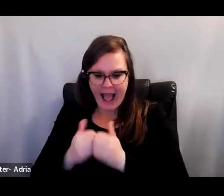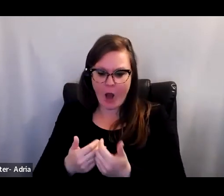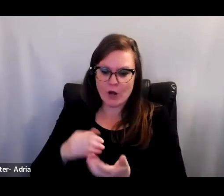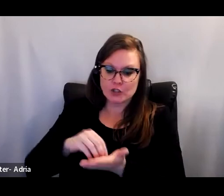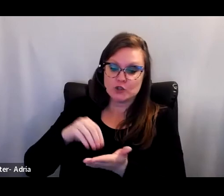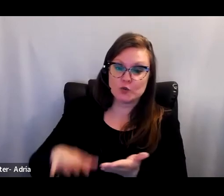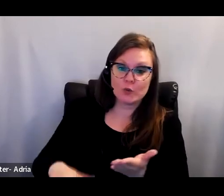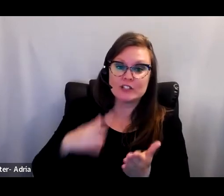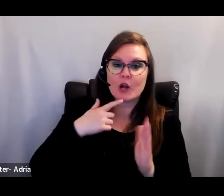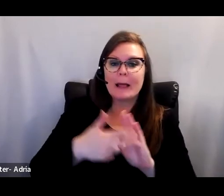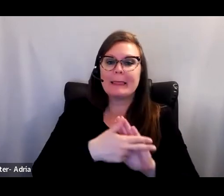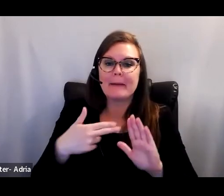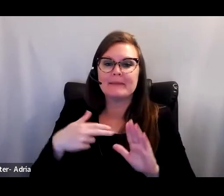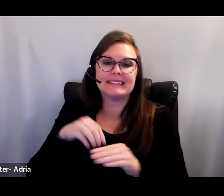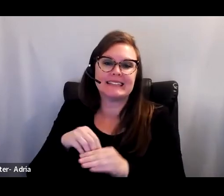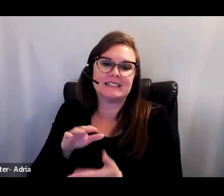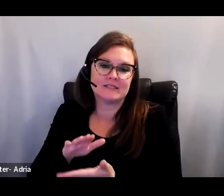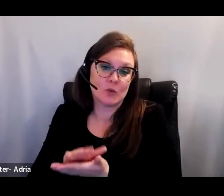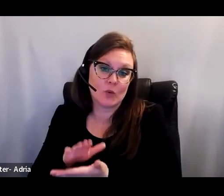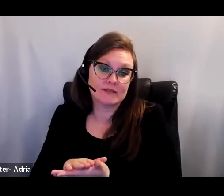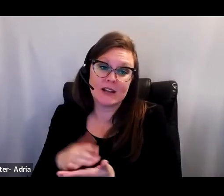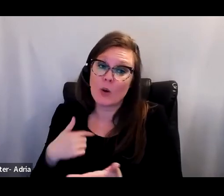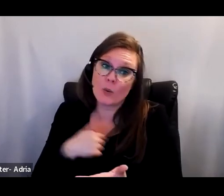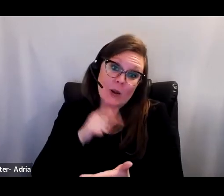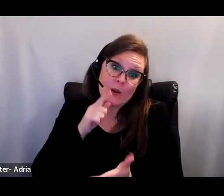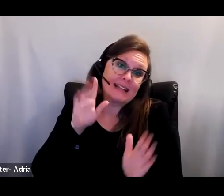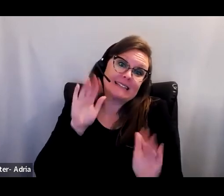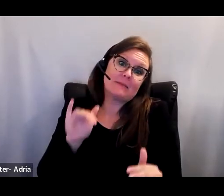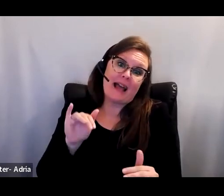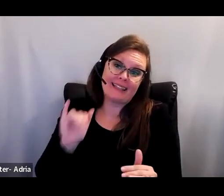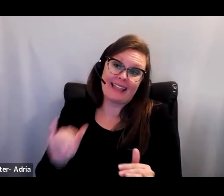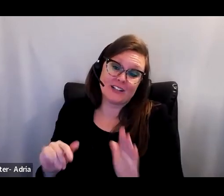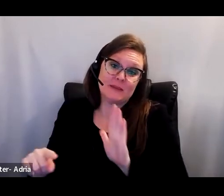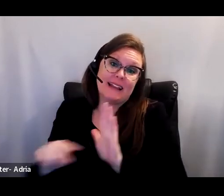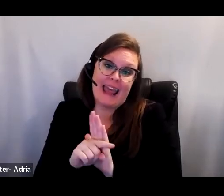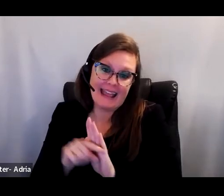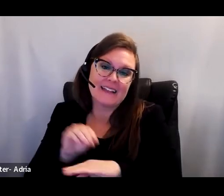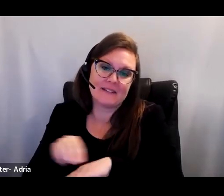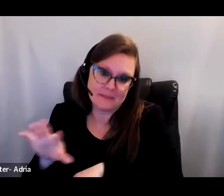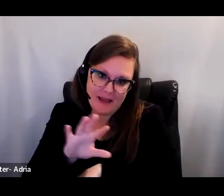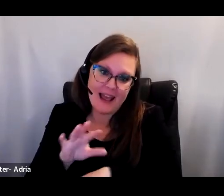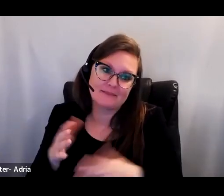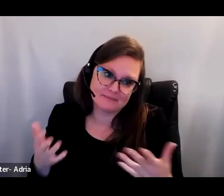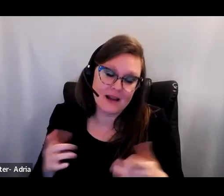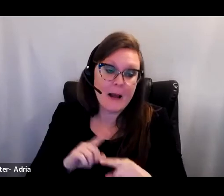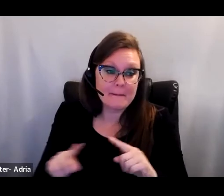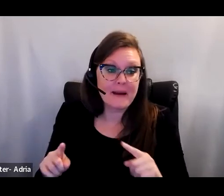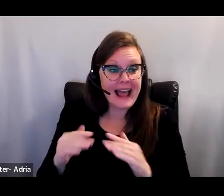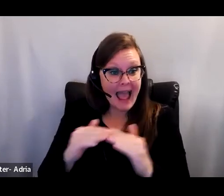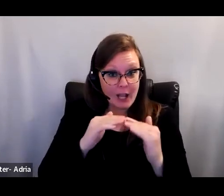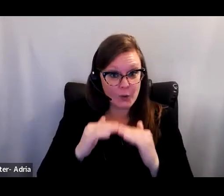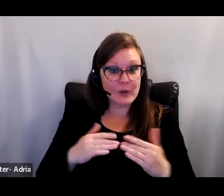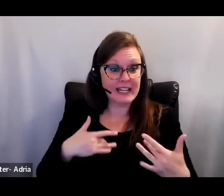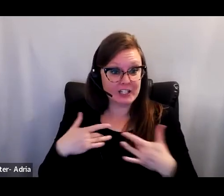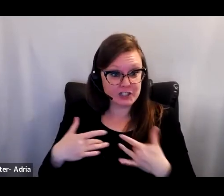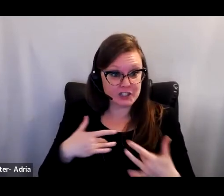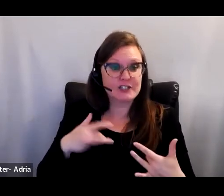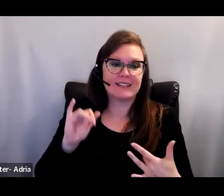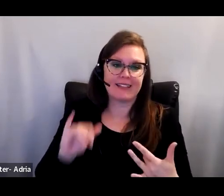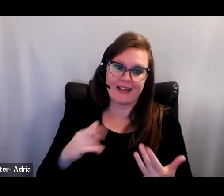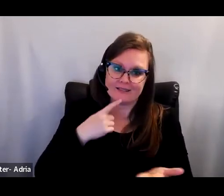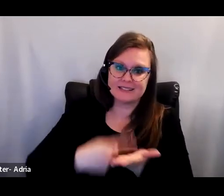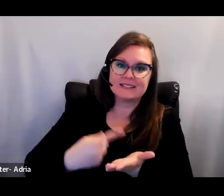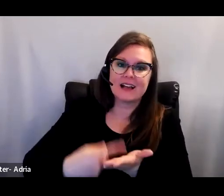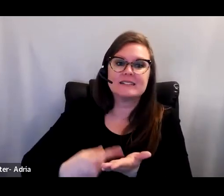unanticipated consequence. Moreover, as teachers advocate on behalf of their students, equity concerns can raise ethical questions as well.